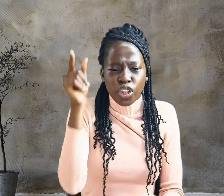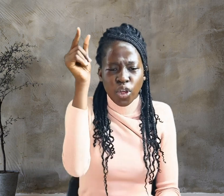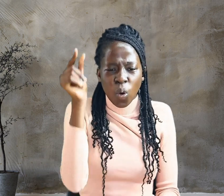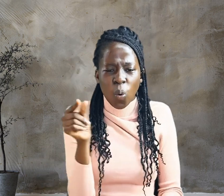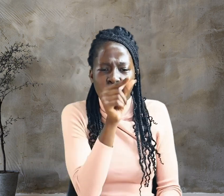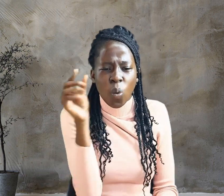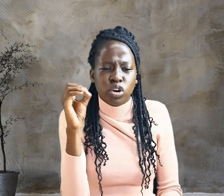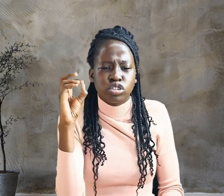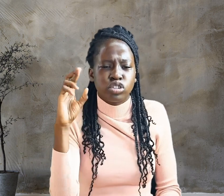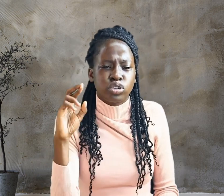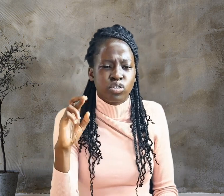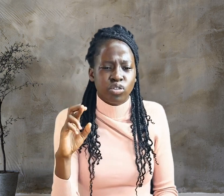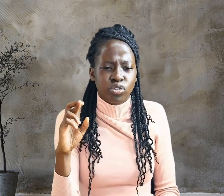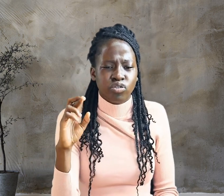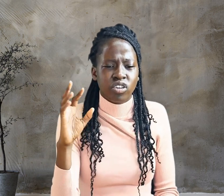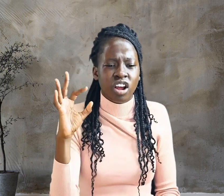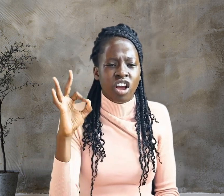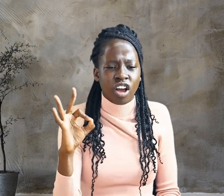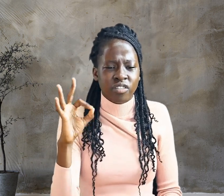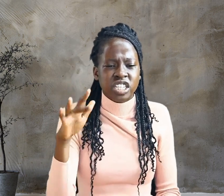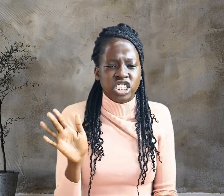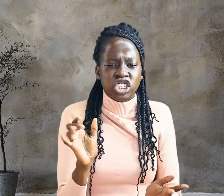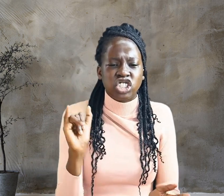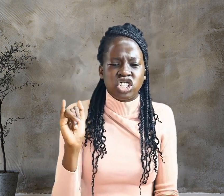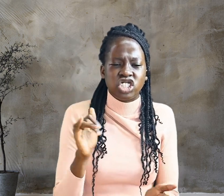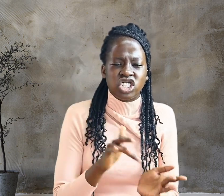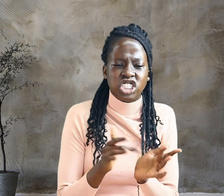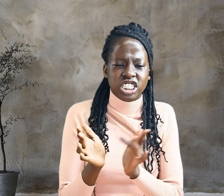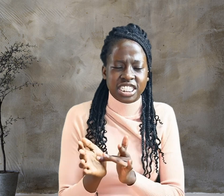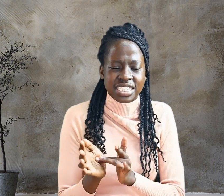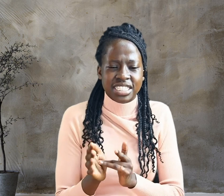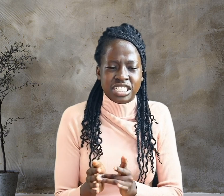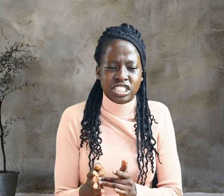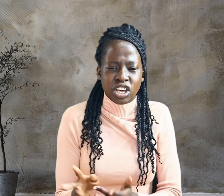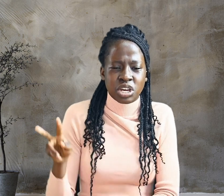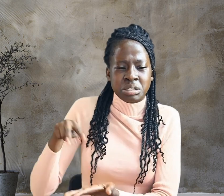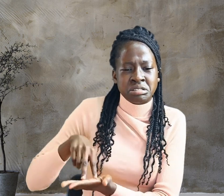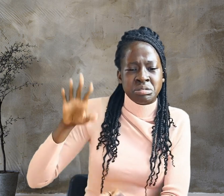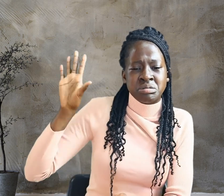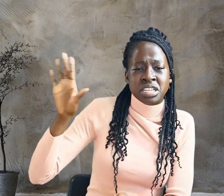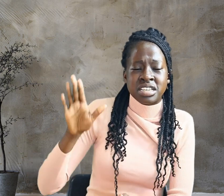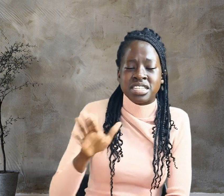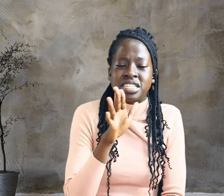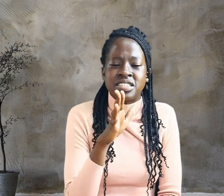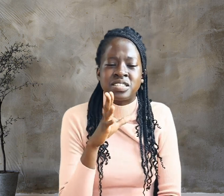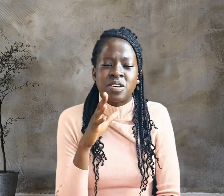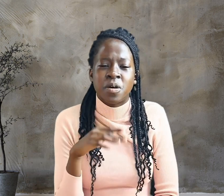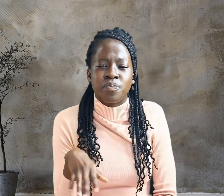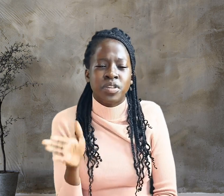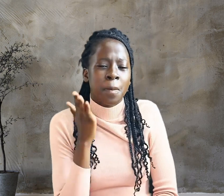his mother's sister, Mary, the wife of Clopas, and Mary Magdalene.